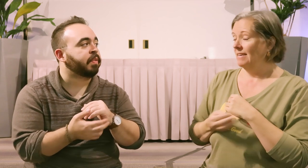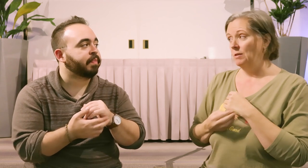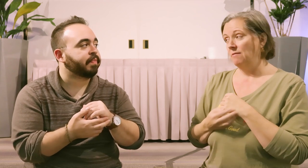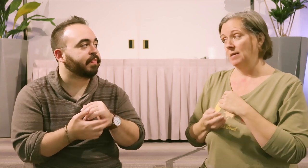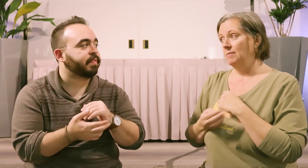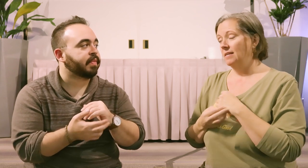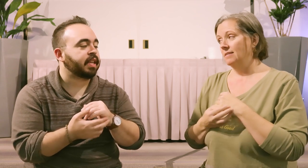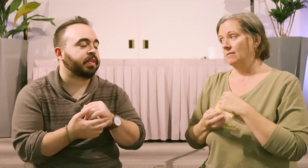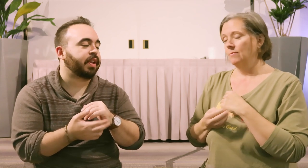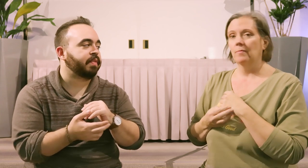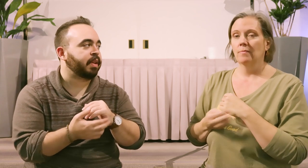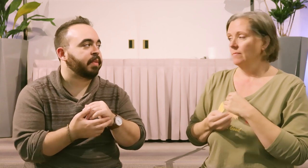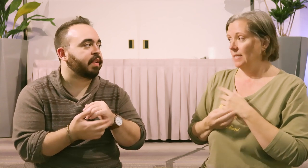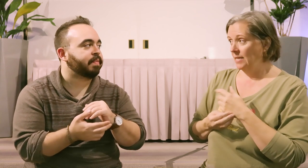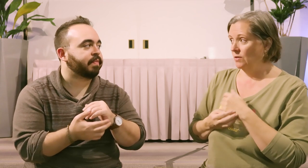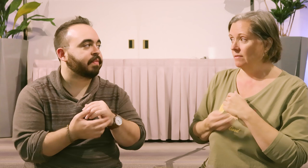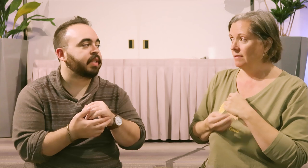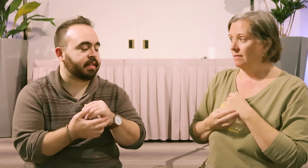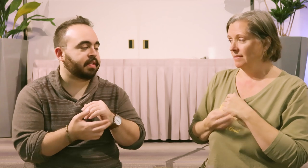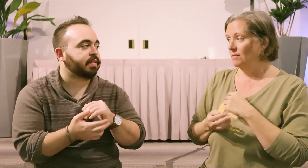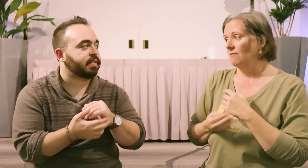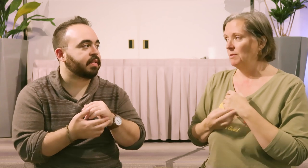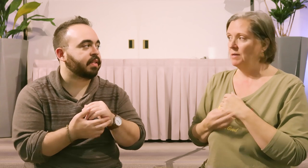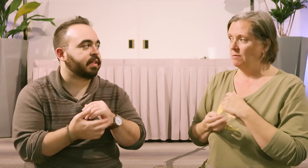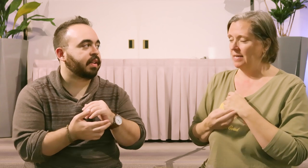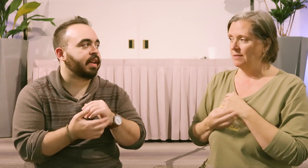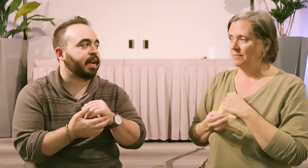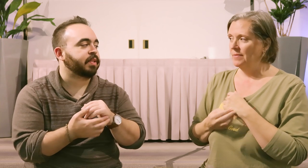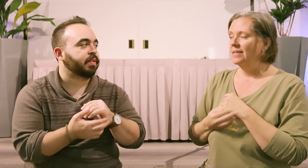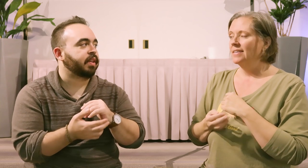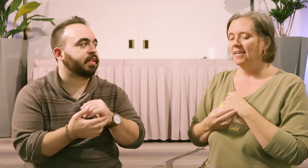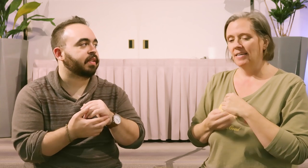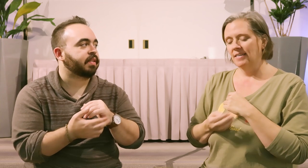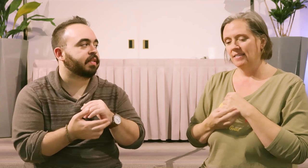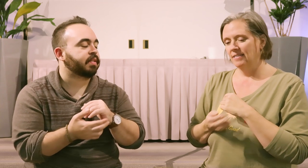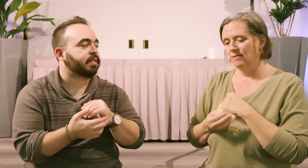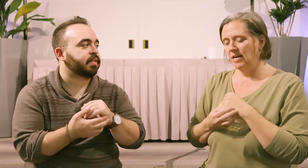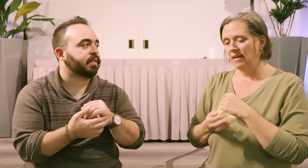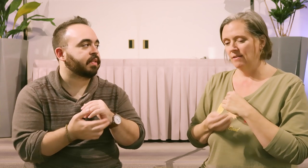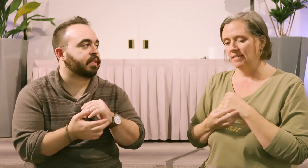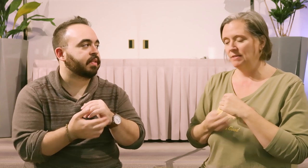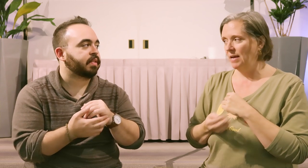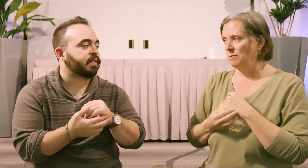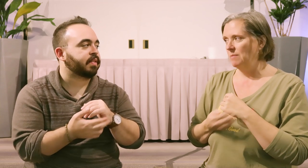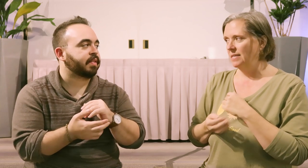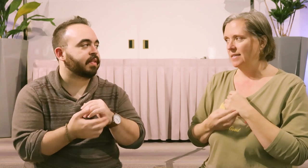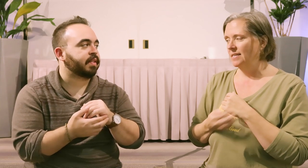him. Even though I haven't met him yet. Even though I haven't met him yet. Is that true? Yes. You love him though you haven't met him. Absolutely. Yeah. Wow. Even though I haven't met my son.